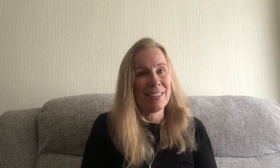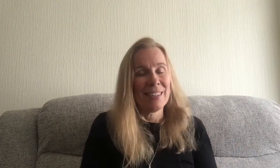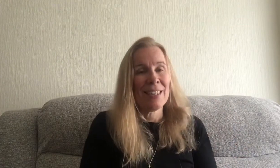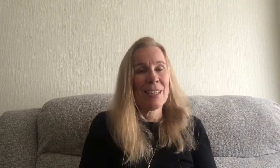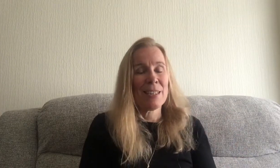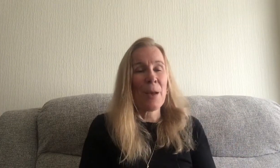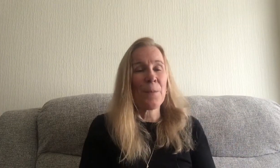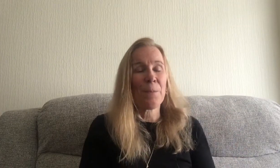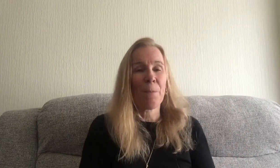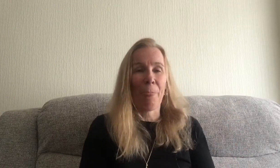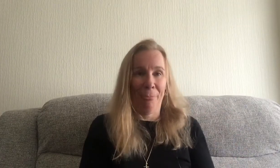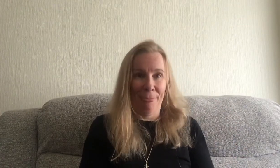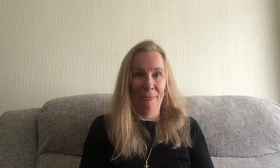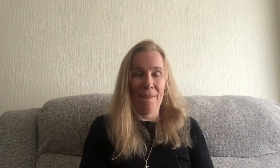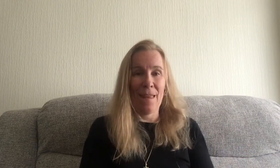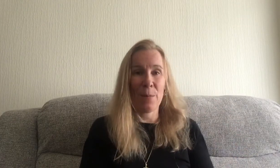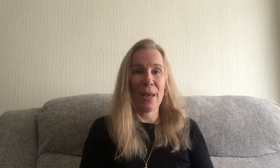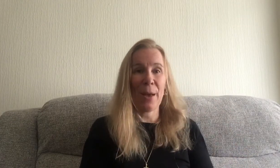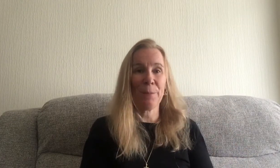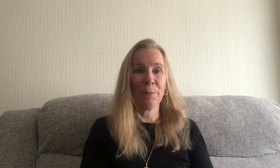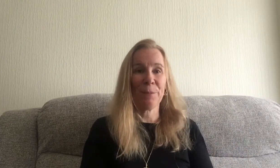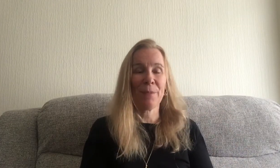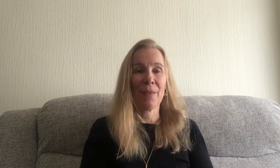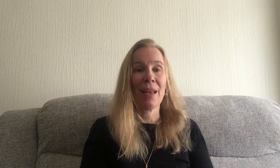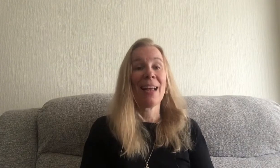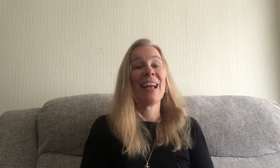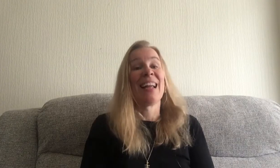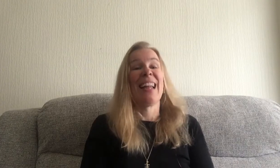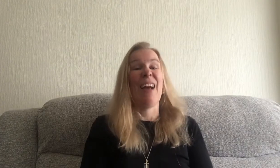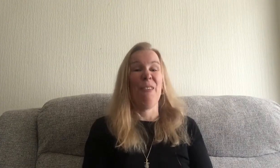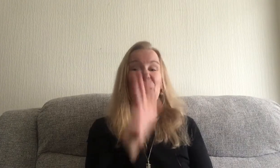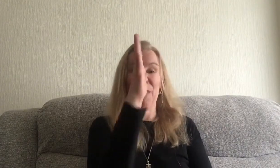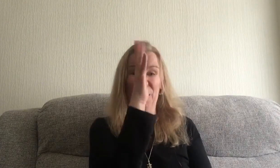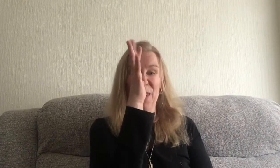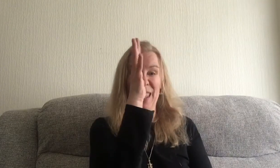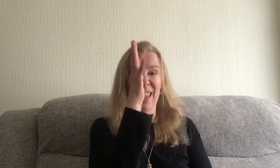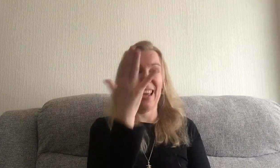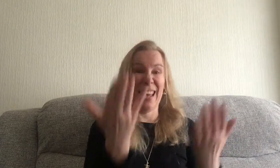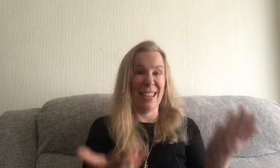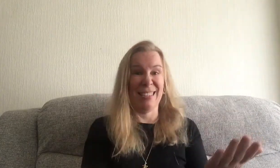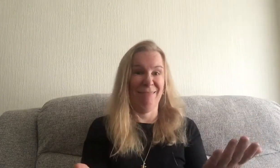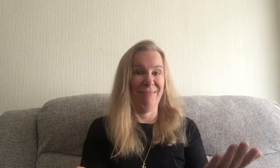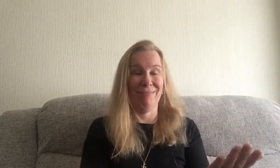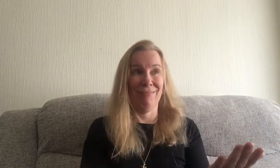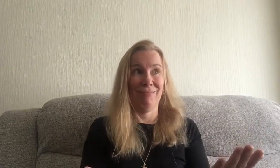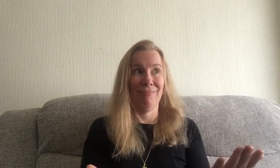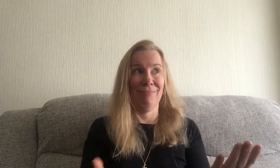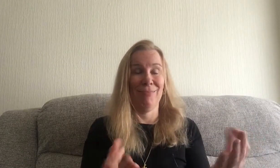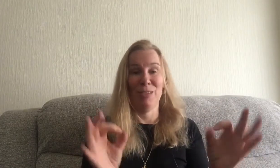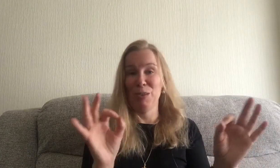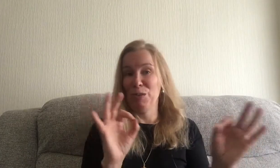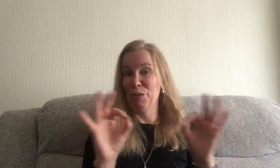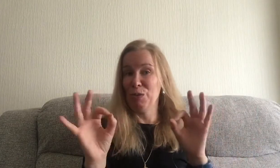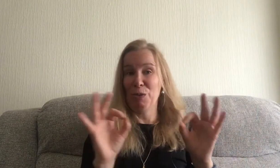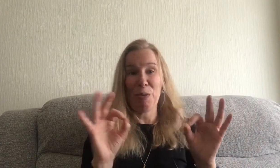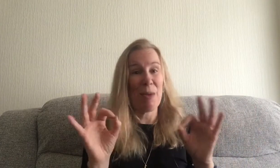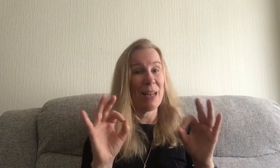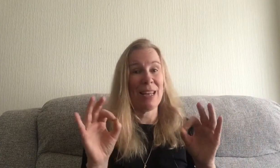So, there we go. Now, the funny thing is, not many